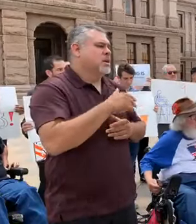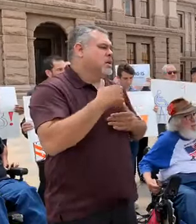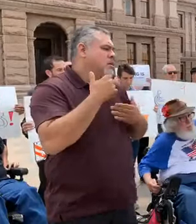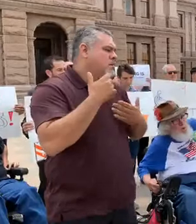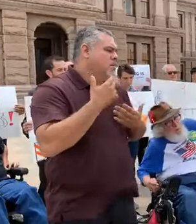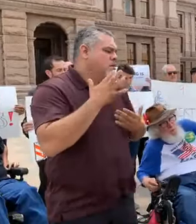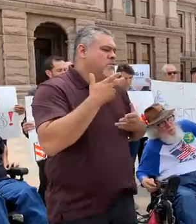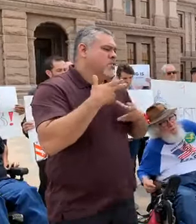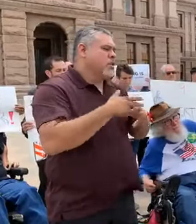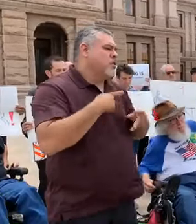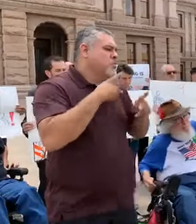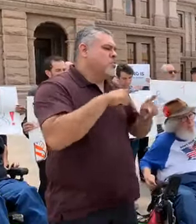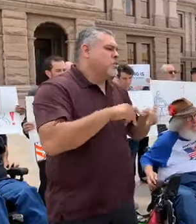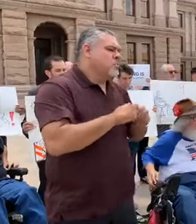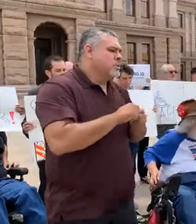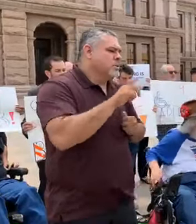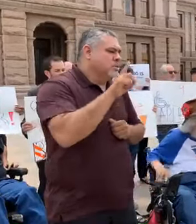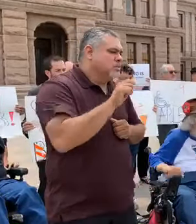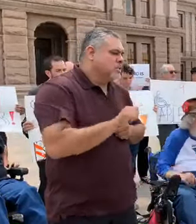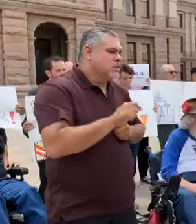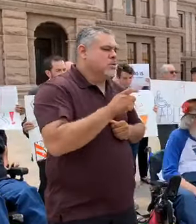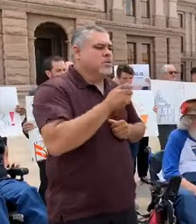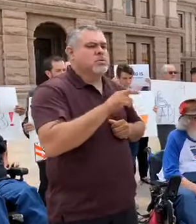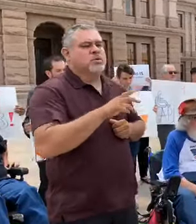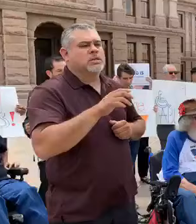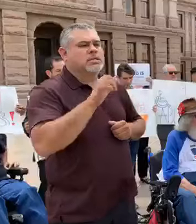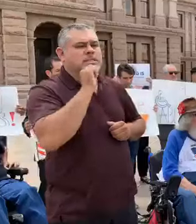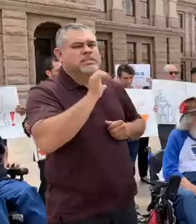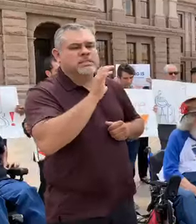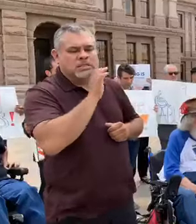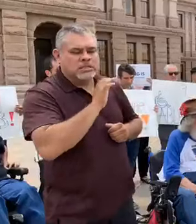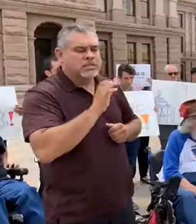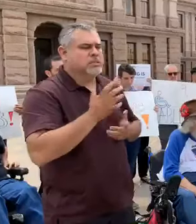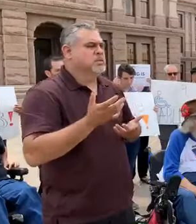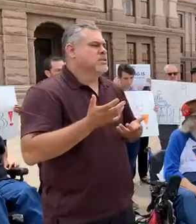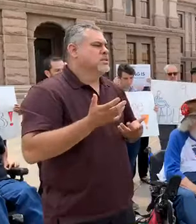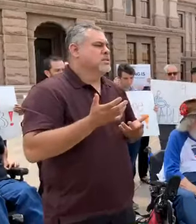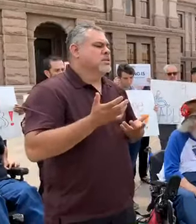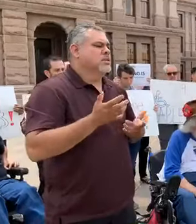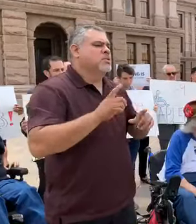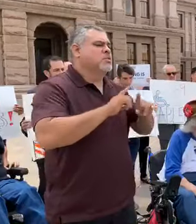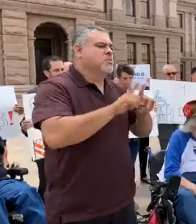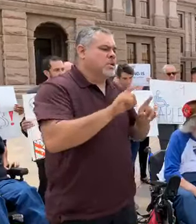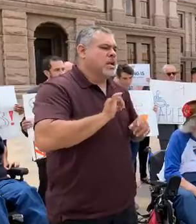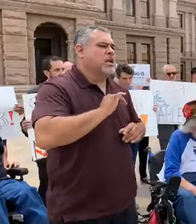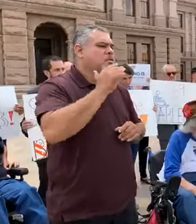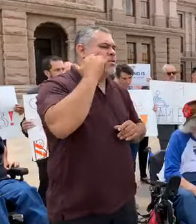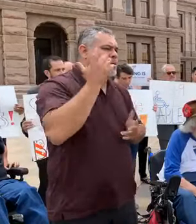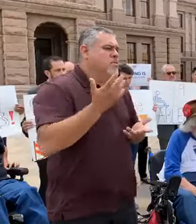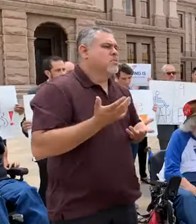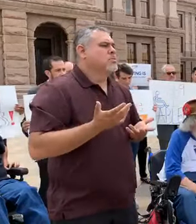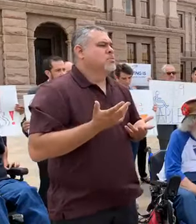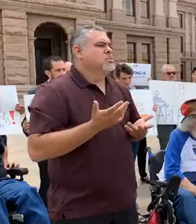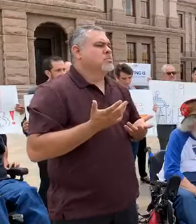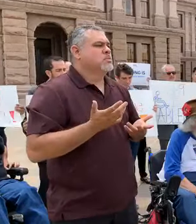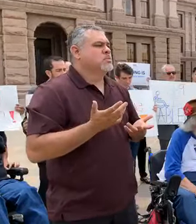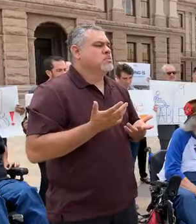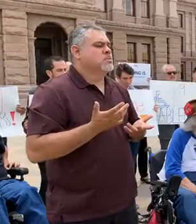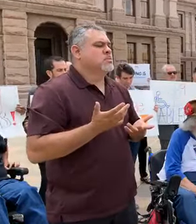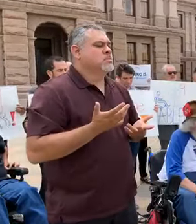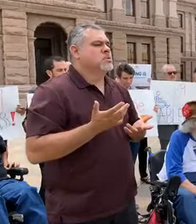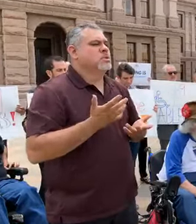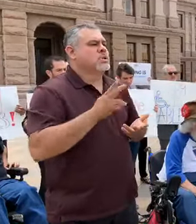if you would call me a person with a disability, a senior. But I do know that